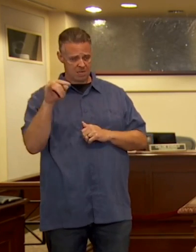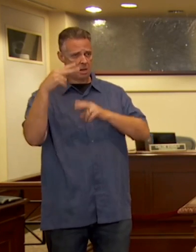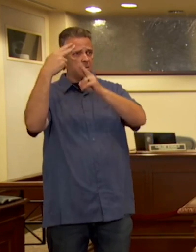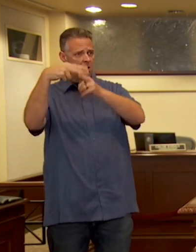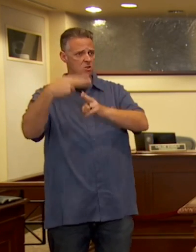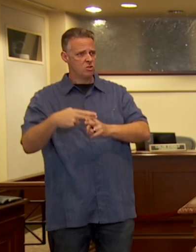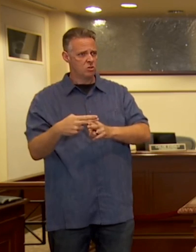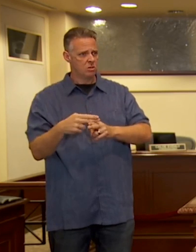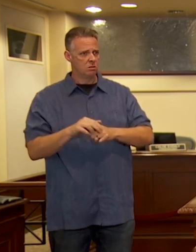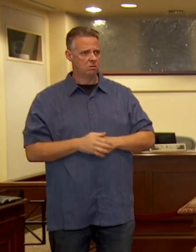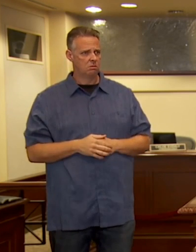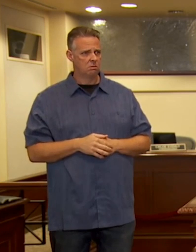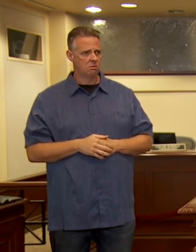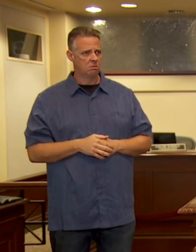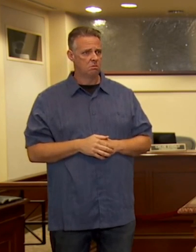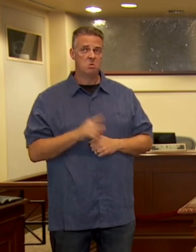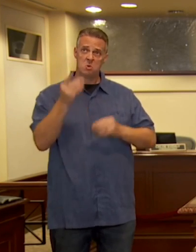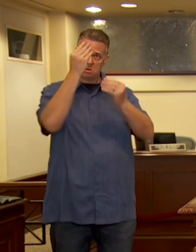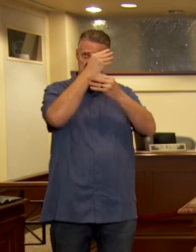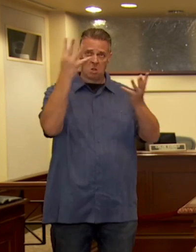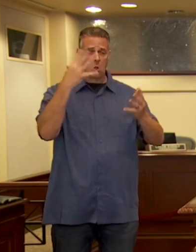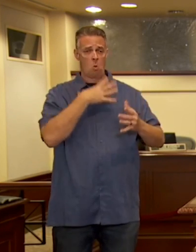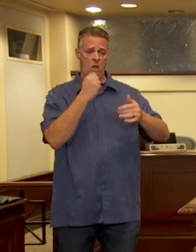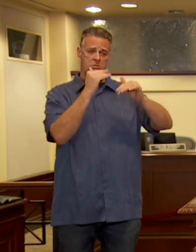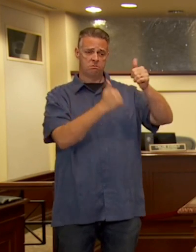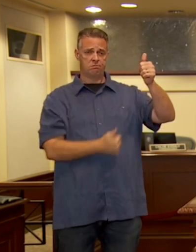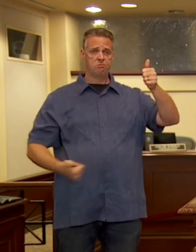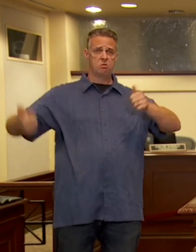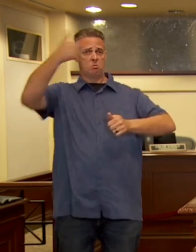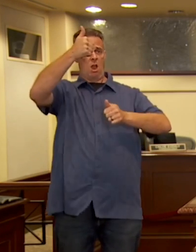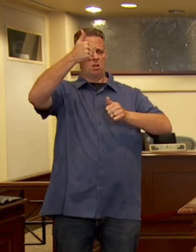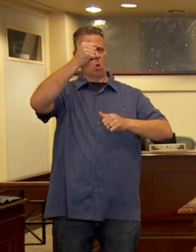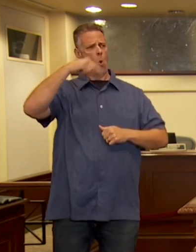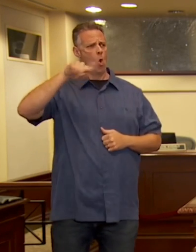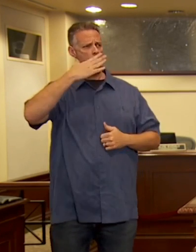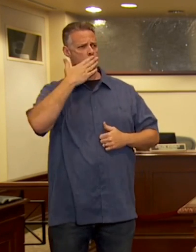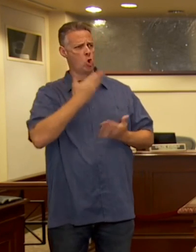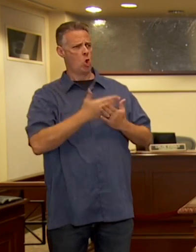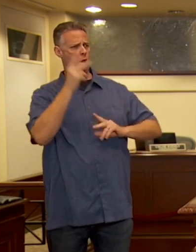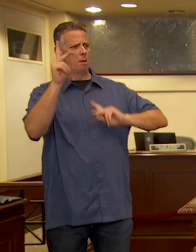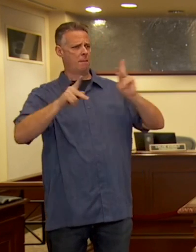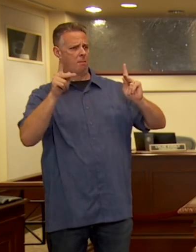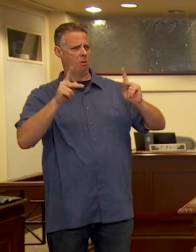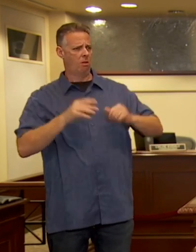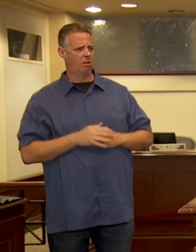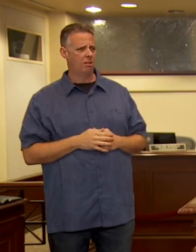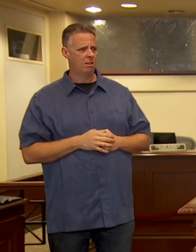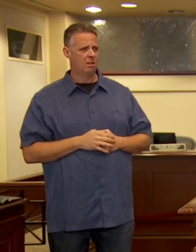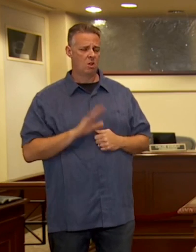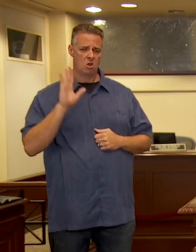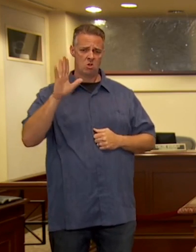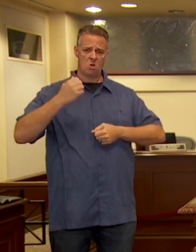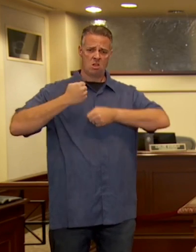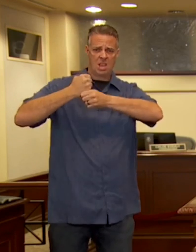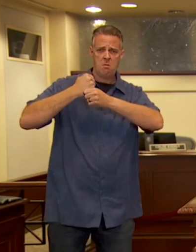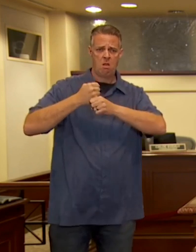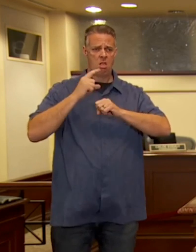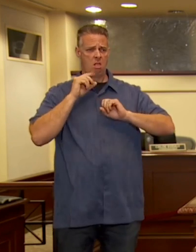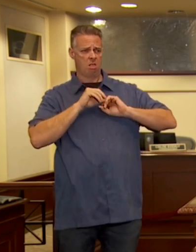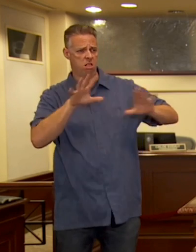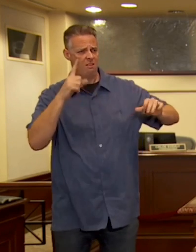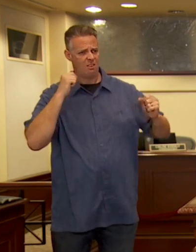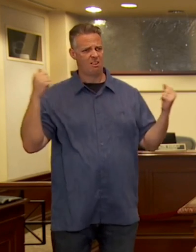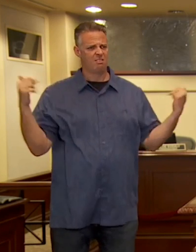And it's you who claimed white supremacists are good people. Your campaign of fear is as